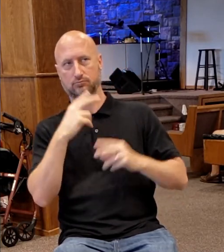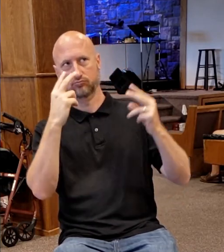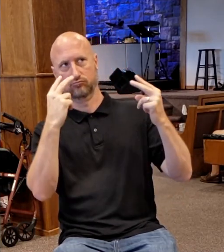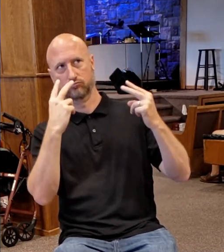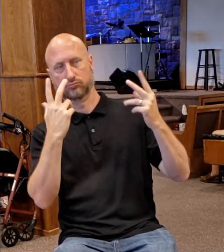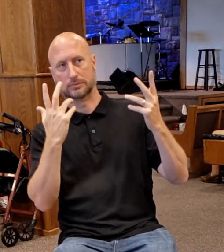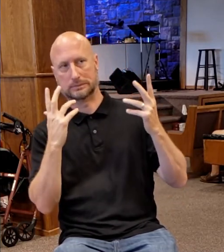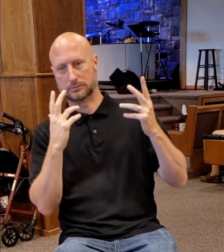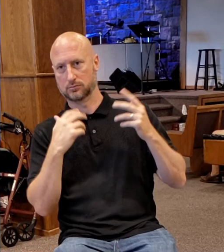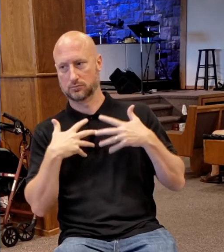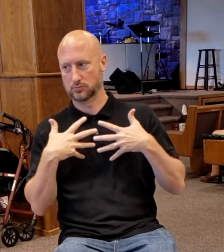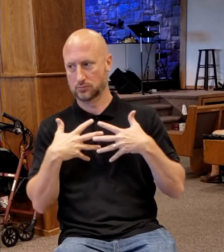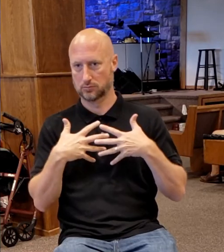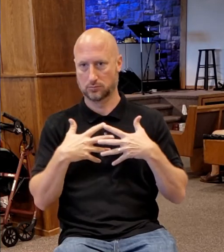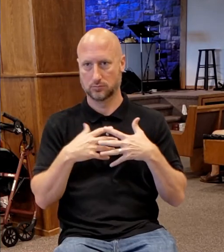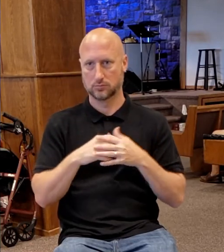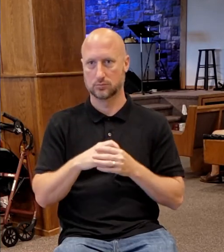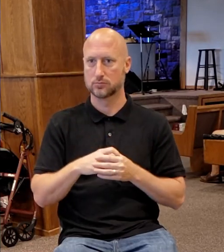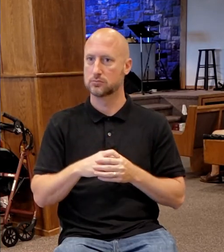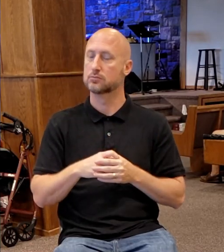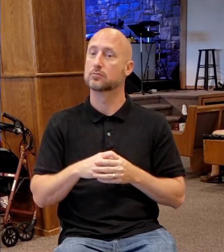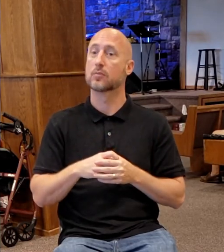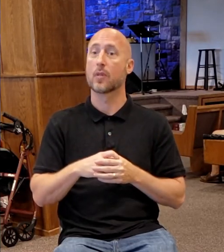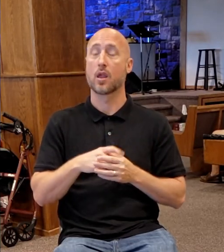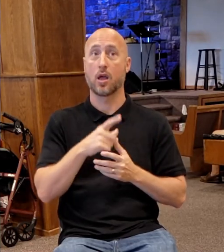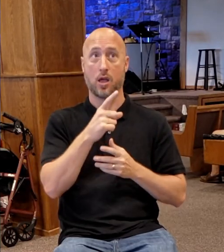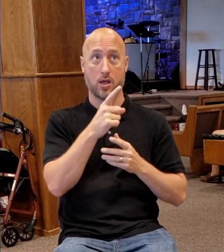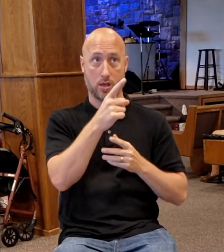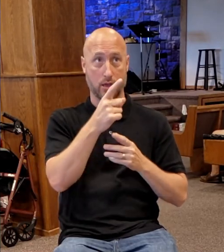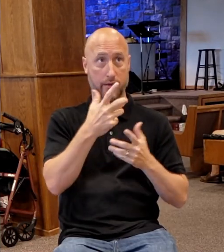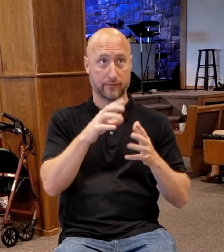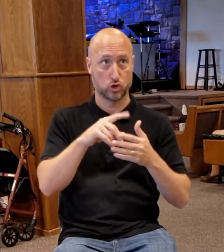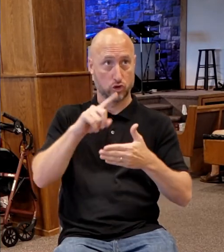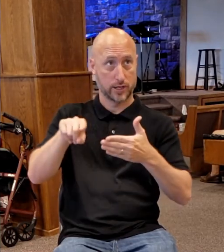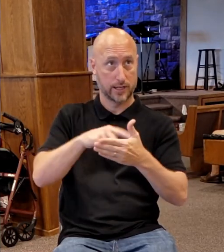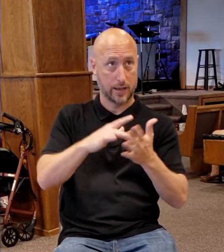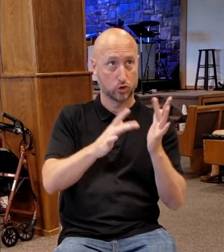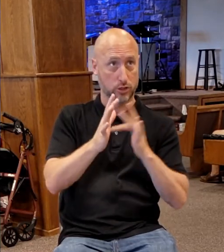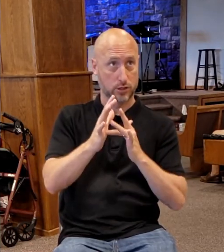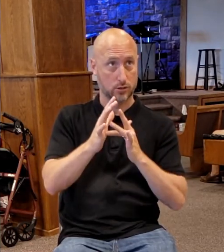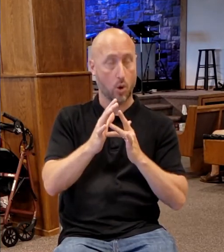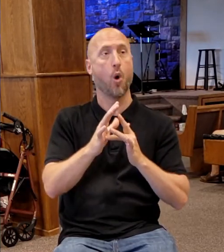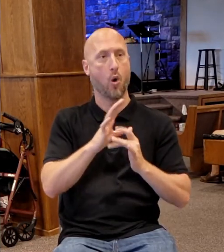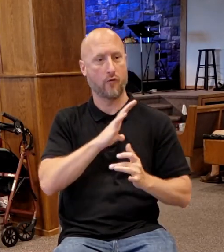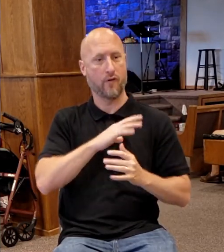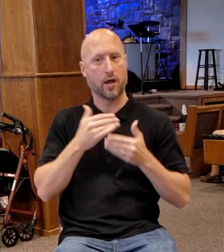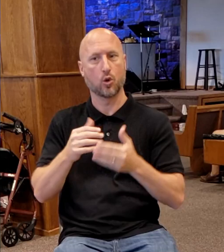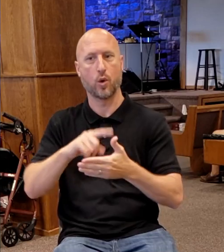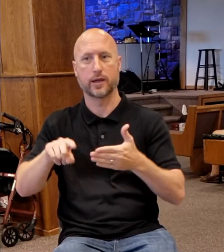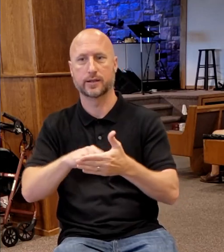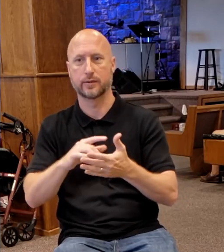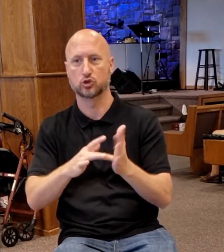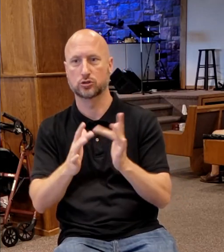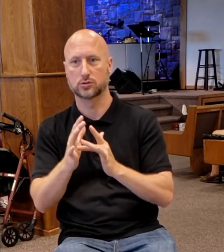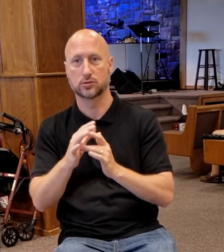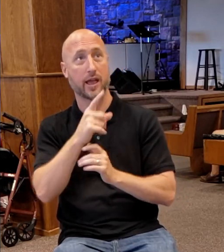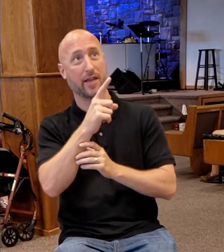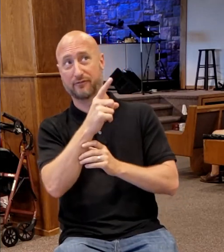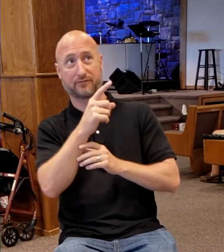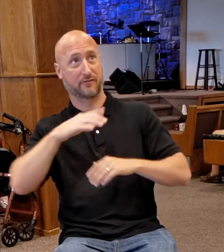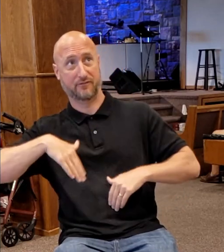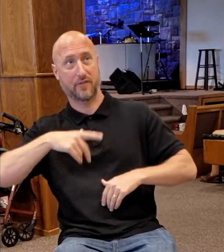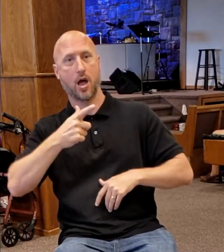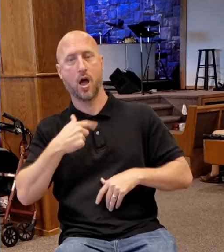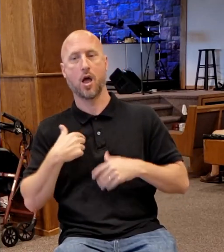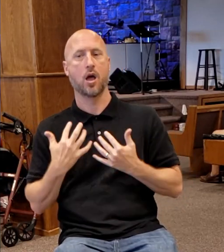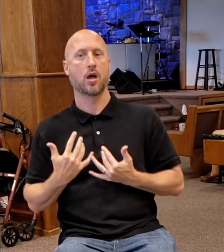couldn't condemn him until the religious leaders condemned him. They couldn't own him as a prophet when the religious leaders didn't. So they didn't. So we're left